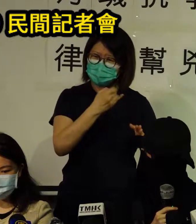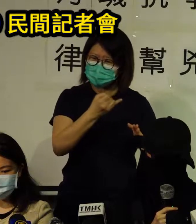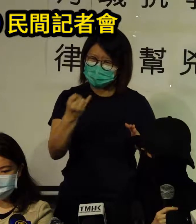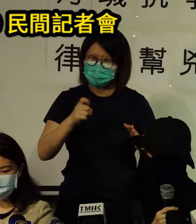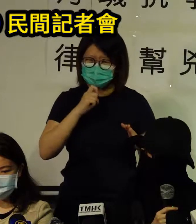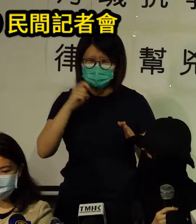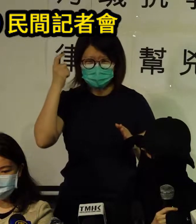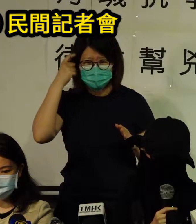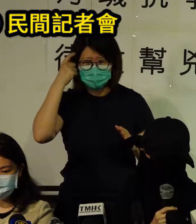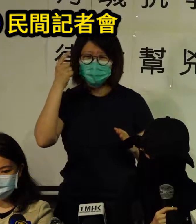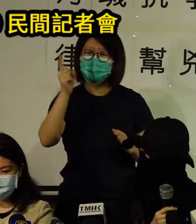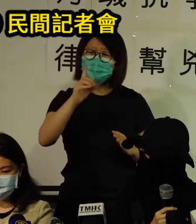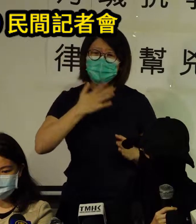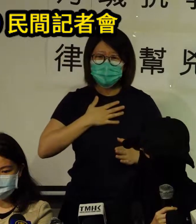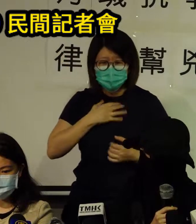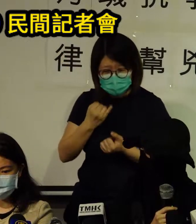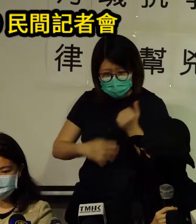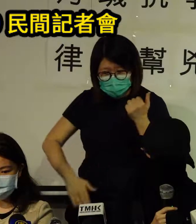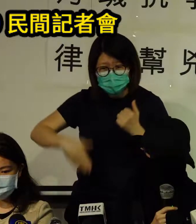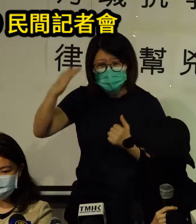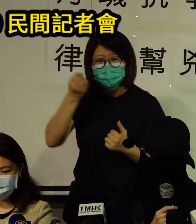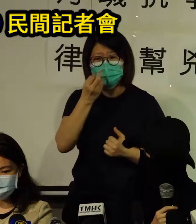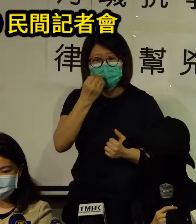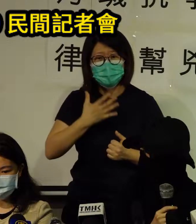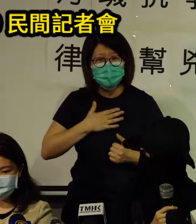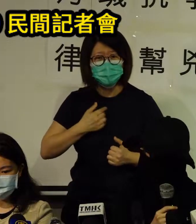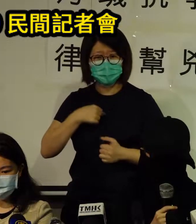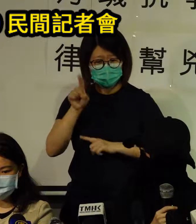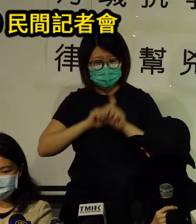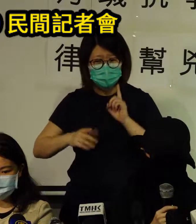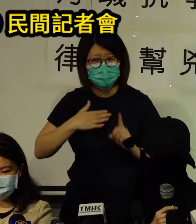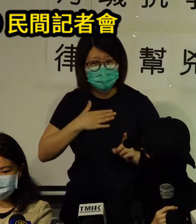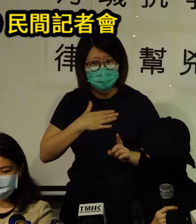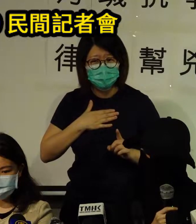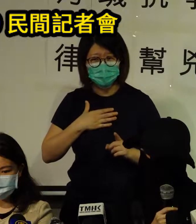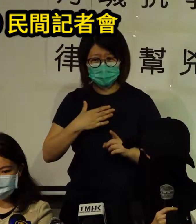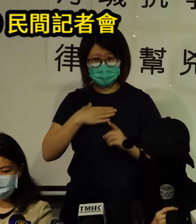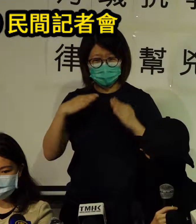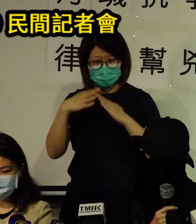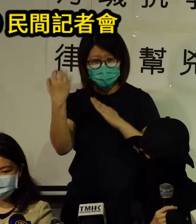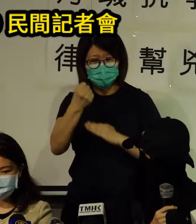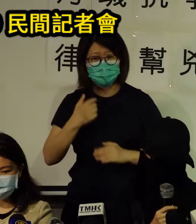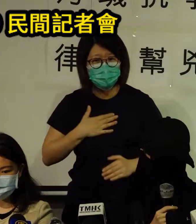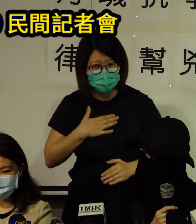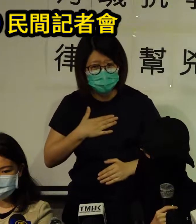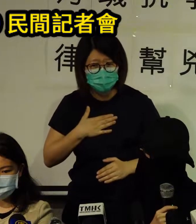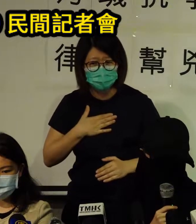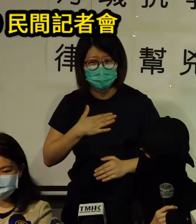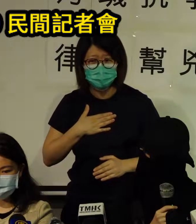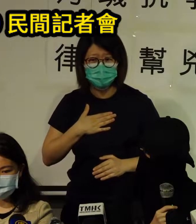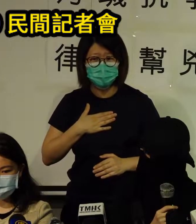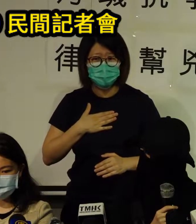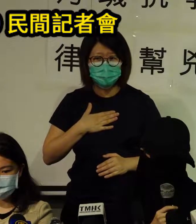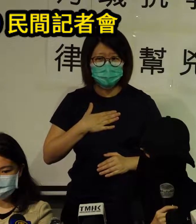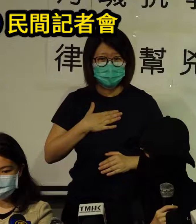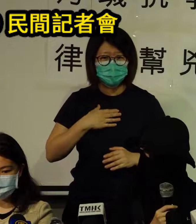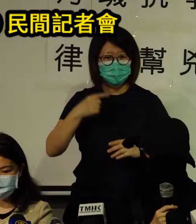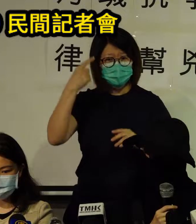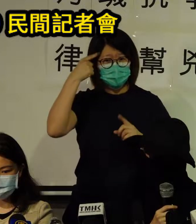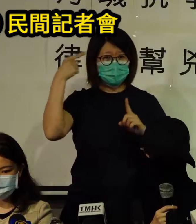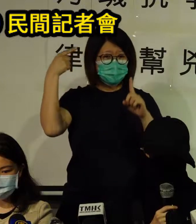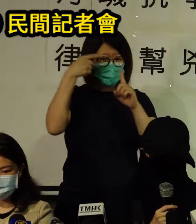right to free speech and the right to protest when things are not right the Hong Kong and Beijing authorities